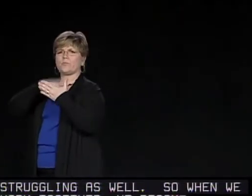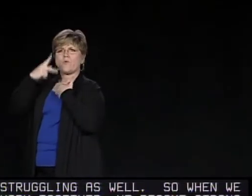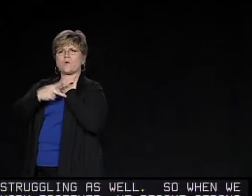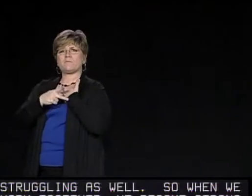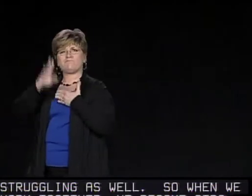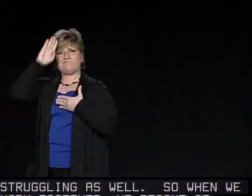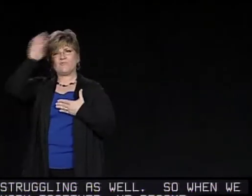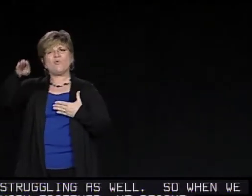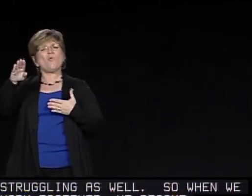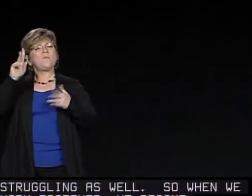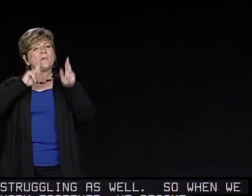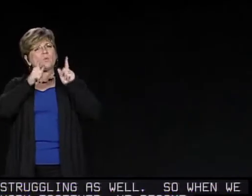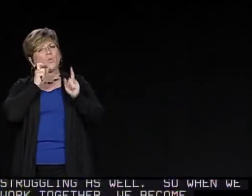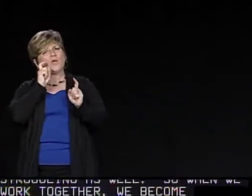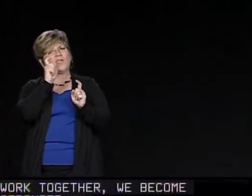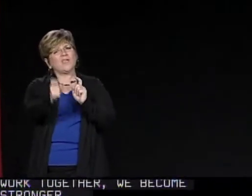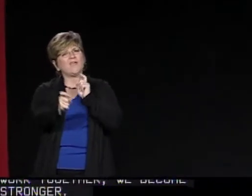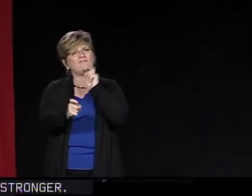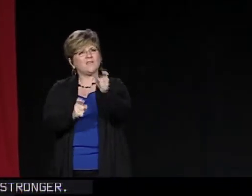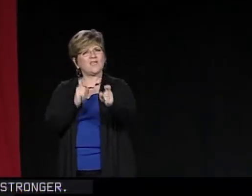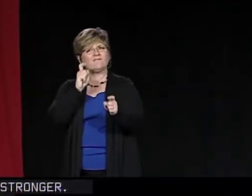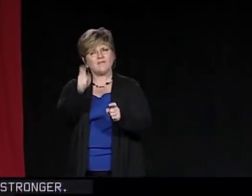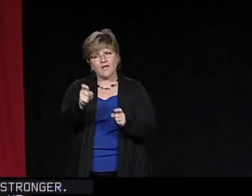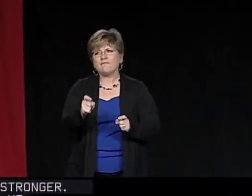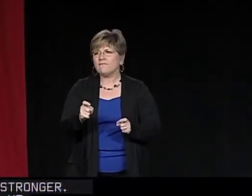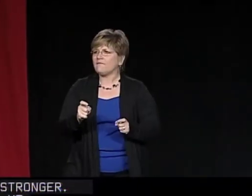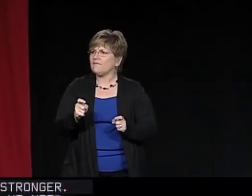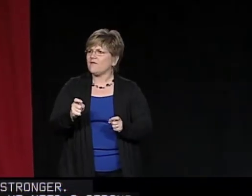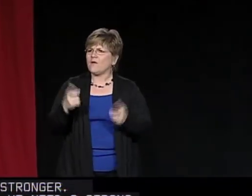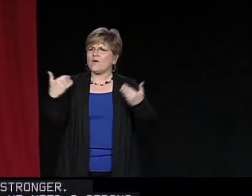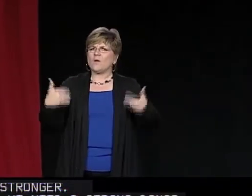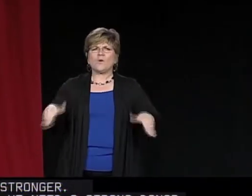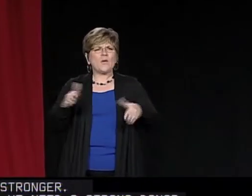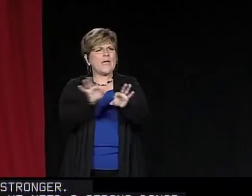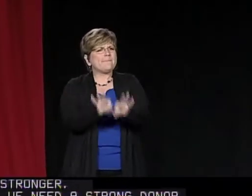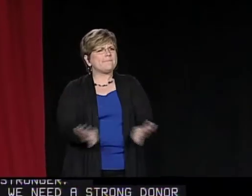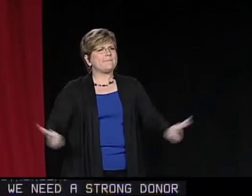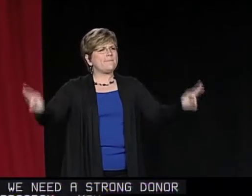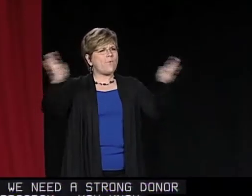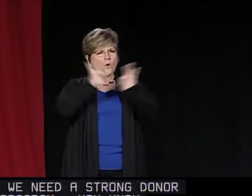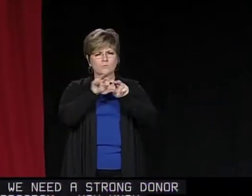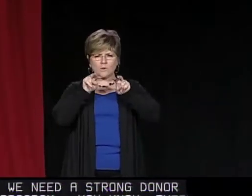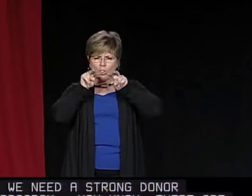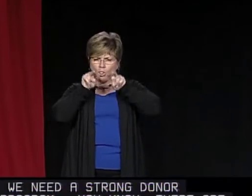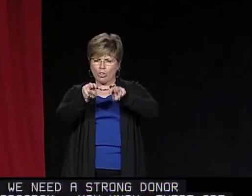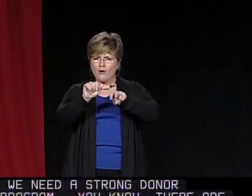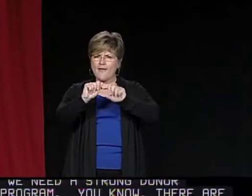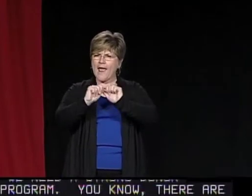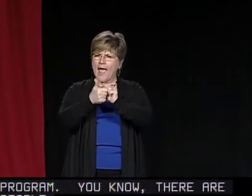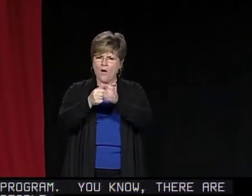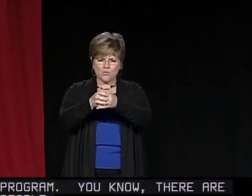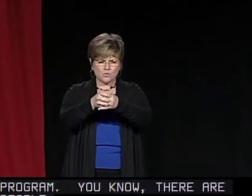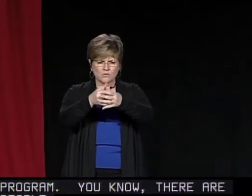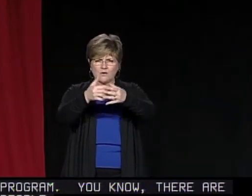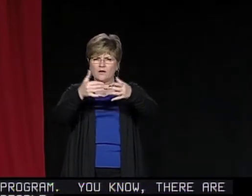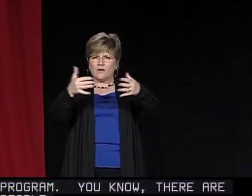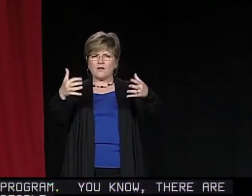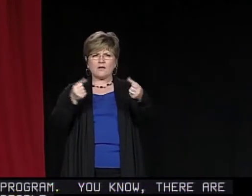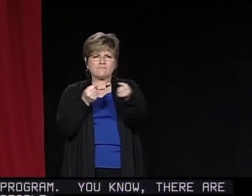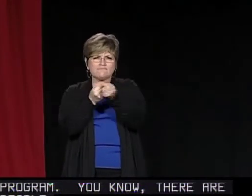We need a strong donor program. You know, there are people who give to the NAD. So we need to look at